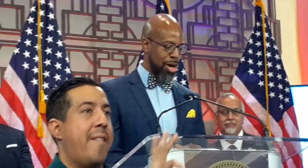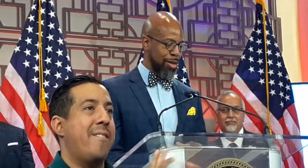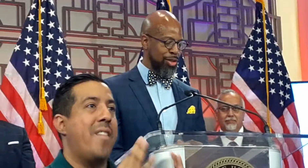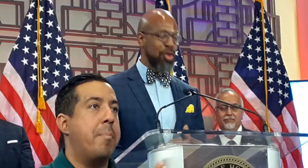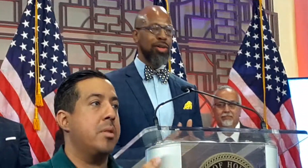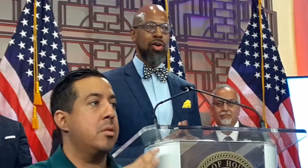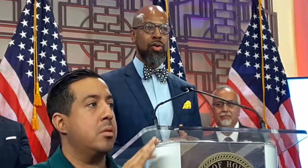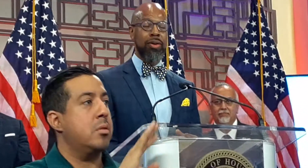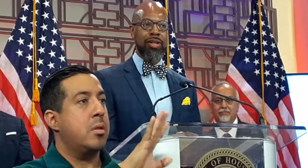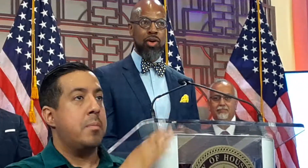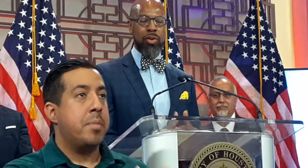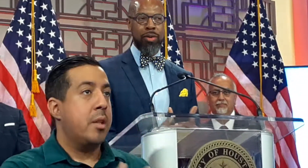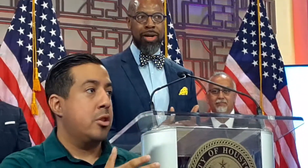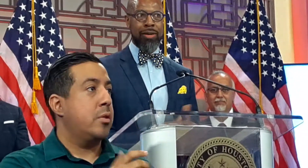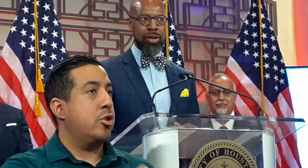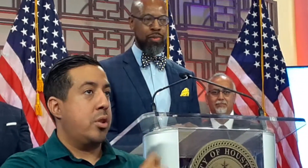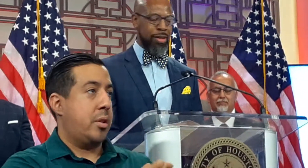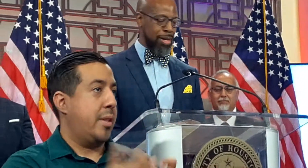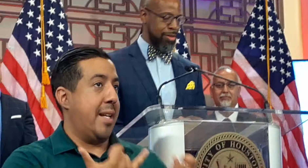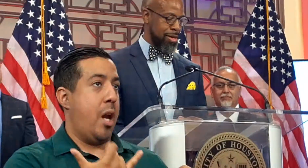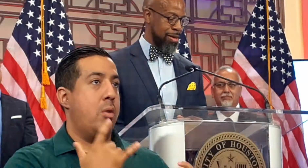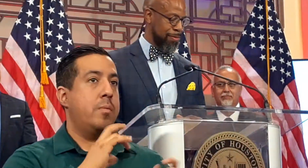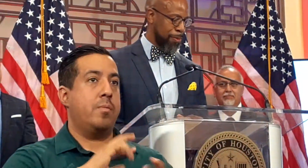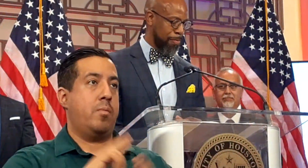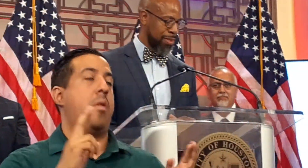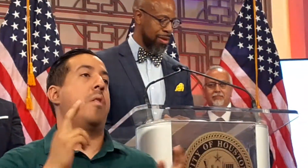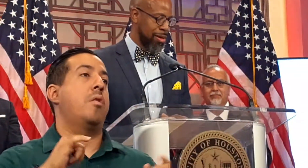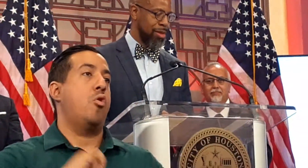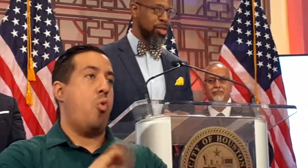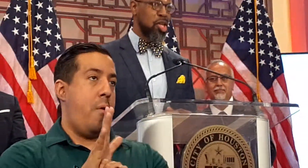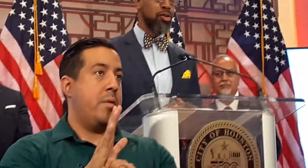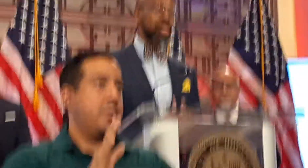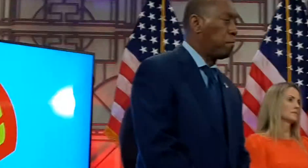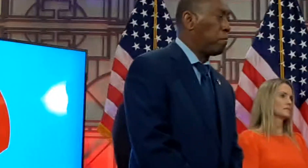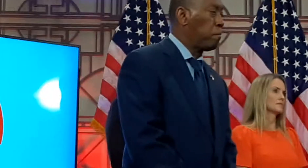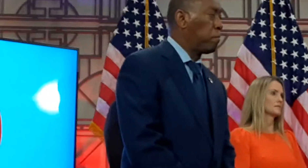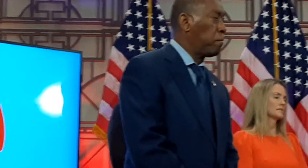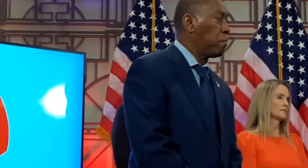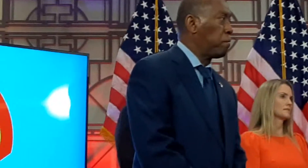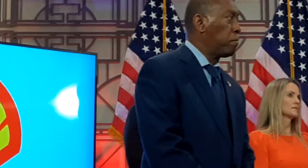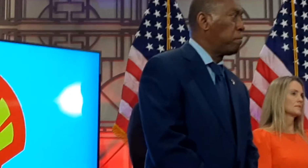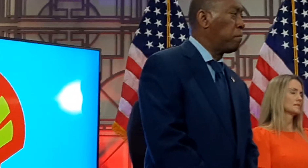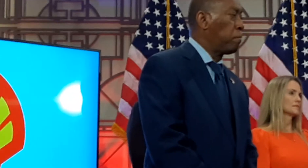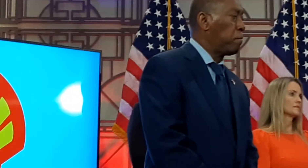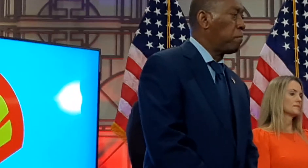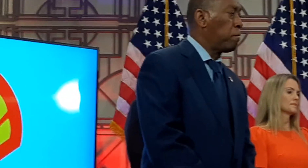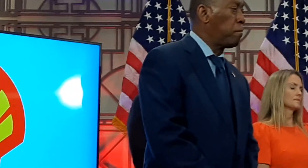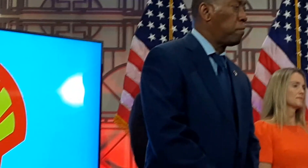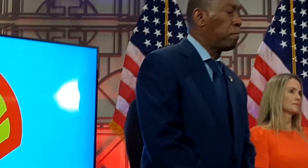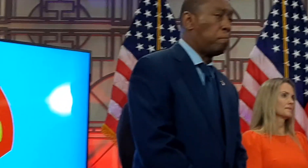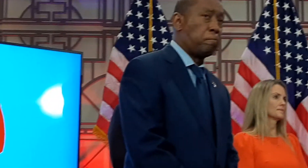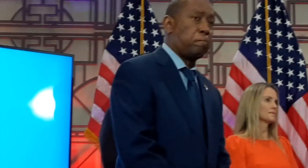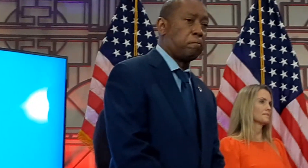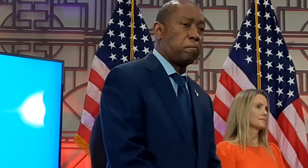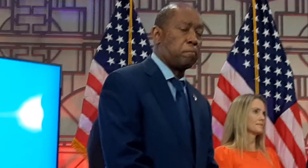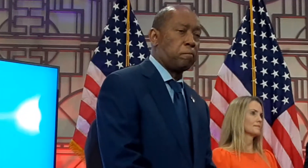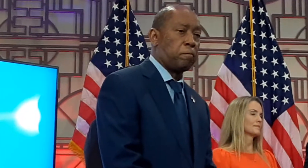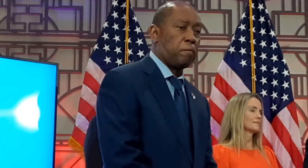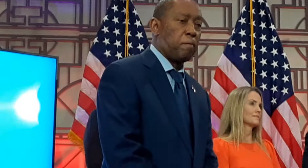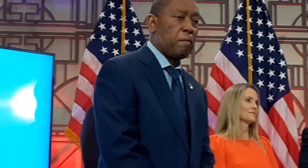helped us finally turn the corner around COVID-19. To continue on this Fourth of July holiday,